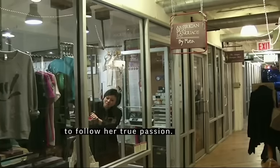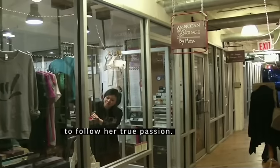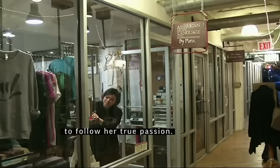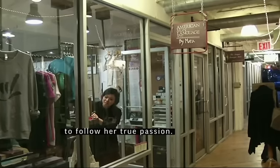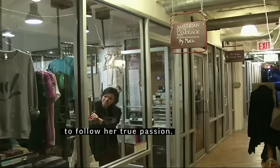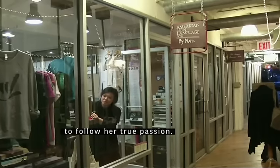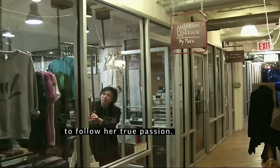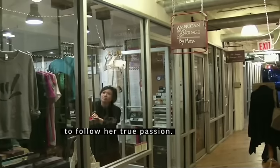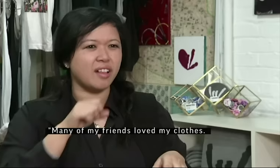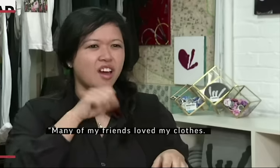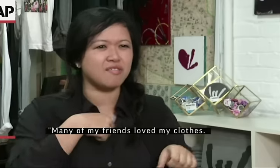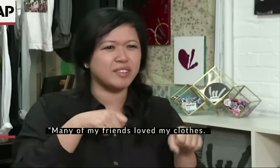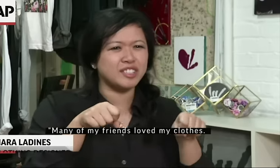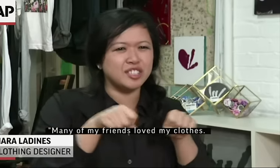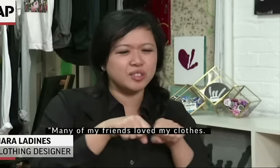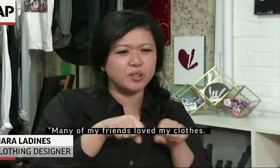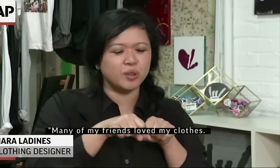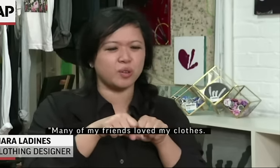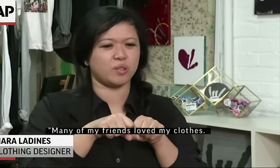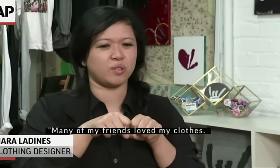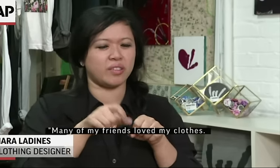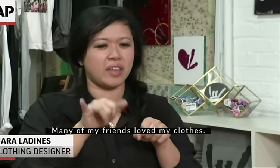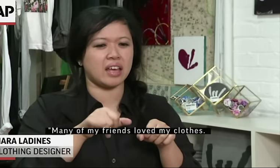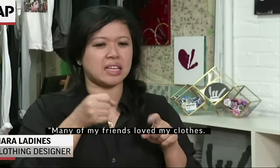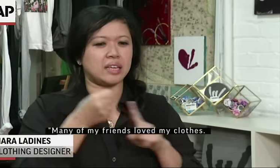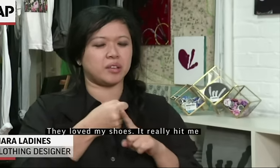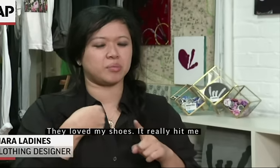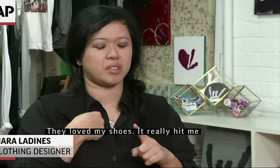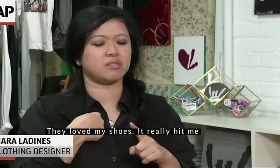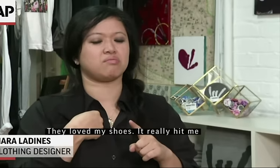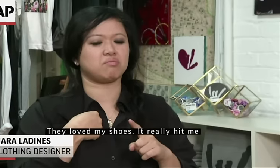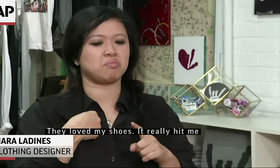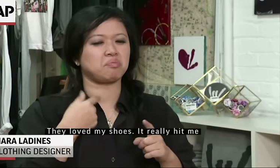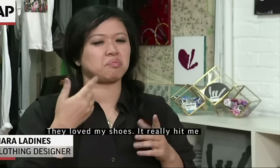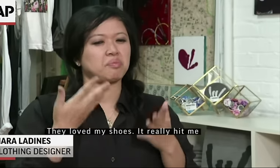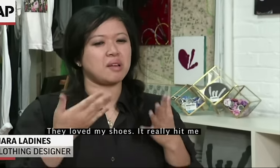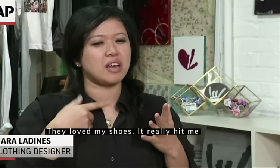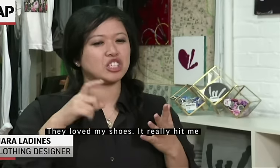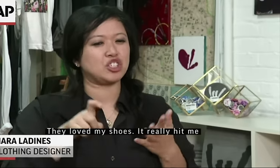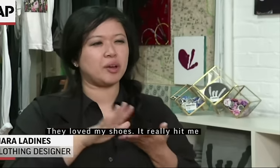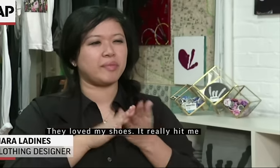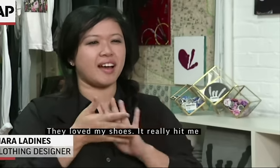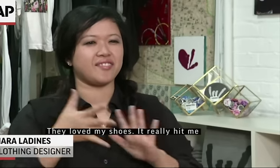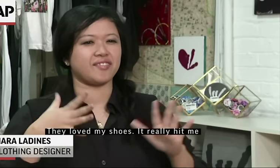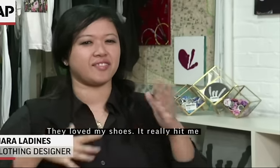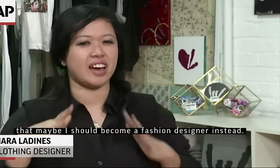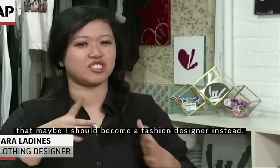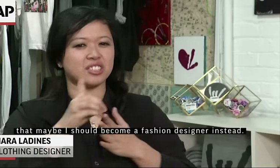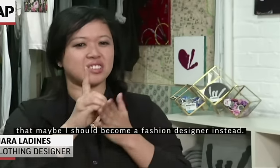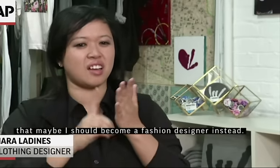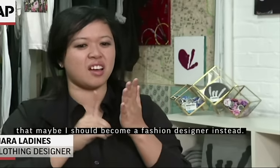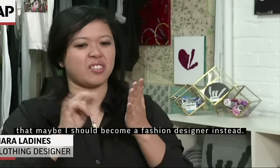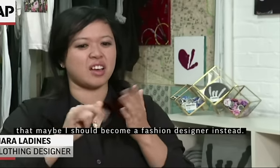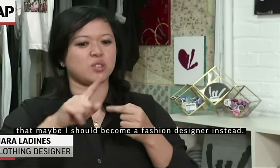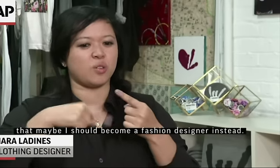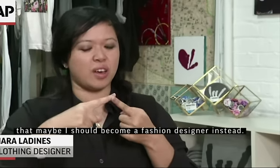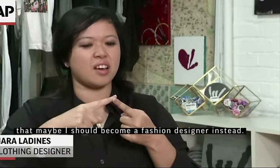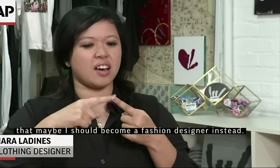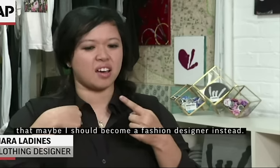true passion. Many of my friends love my clothes, they love my shoes, and it really hit me that maybe I should become a fashion designer